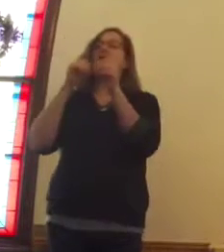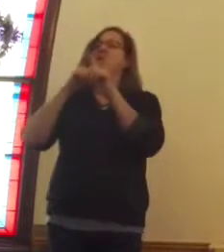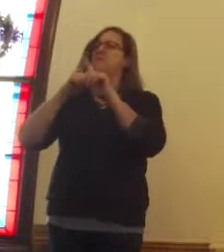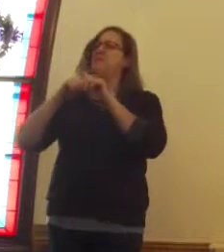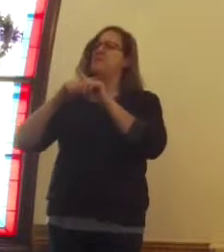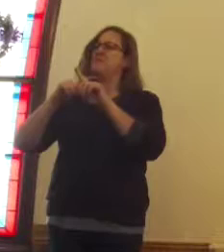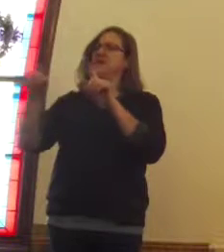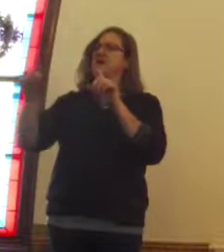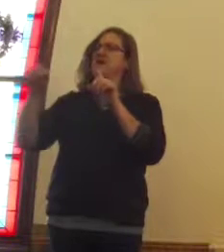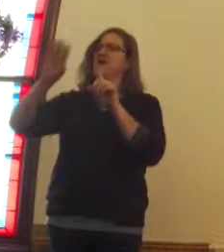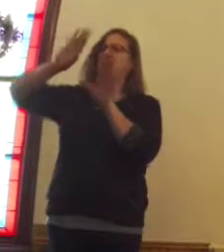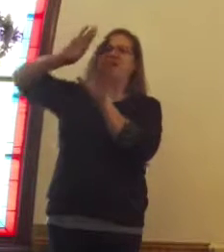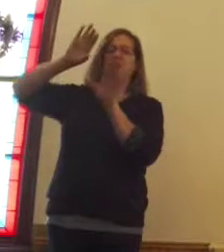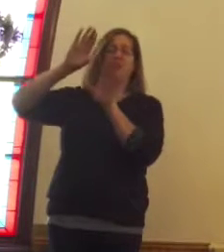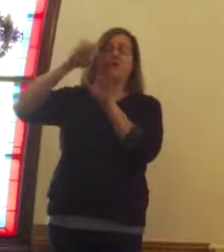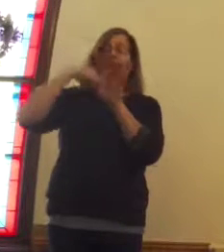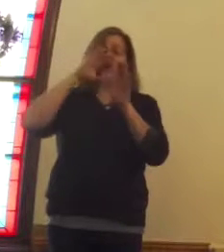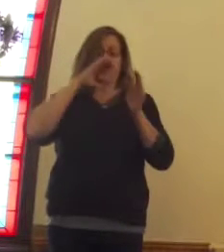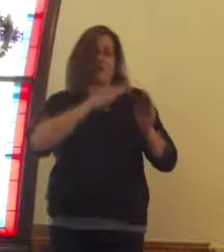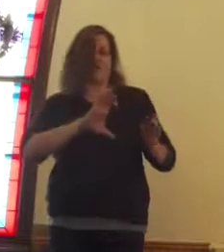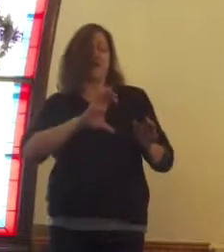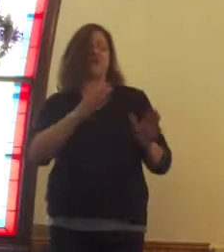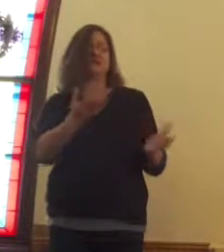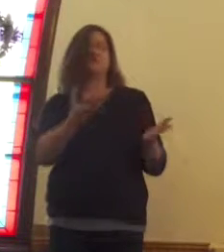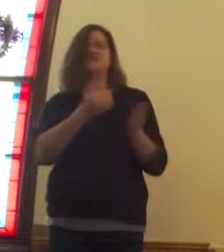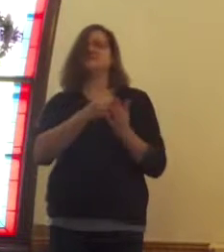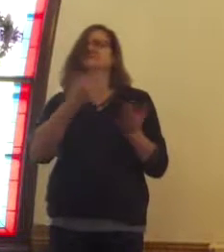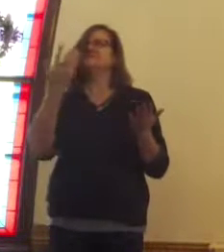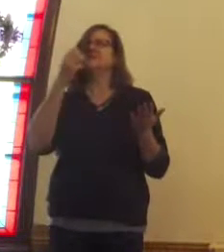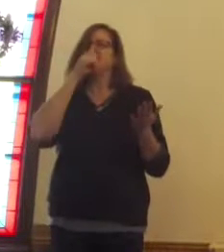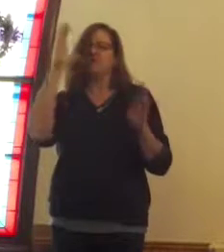on Christ. I've missed the point.